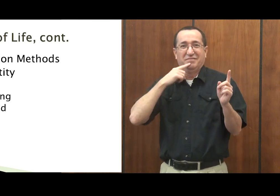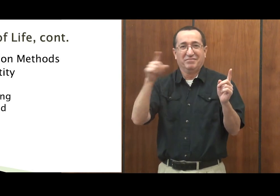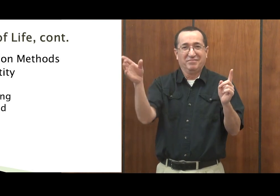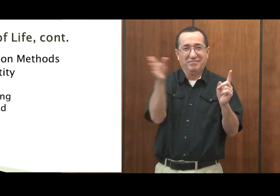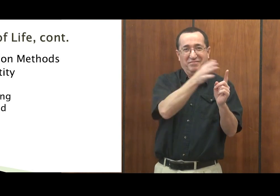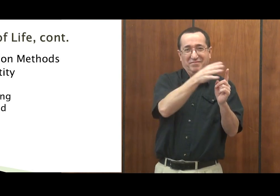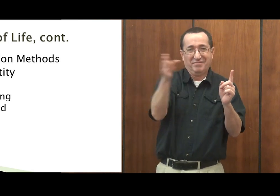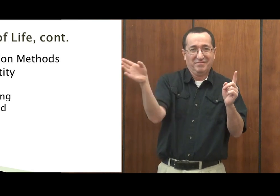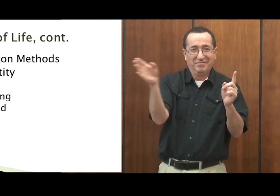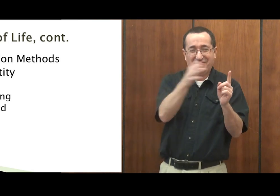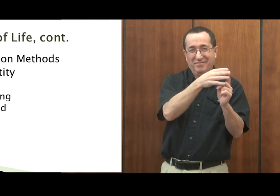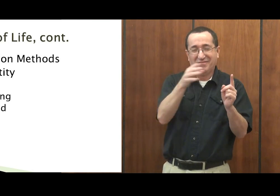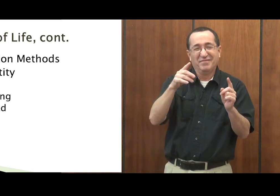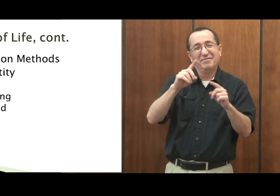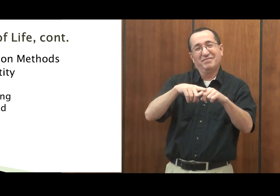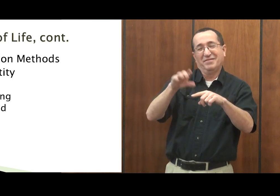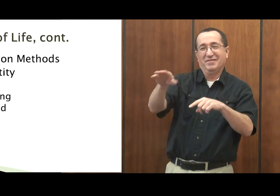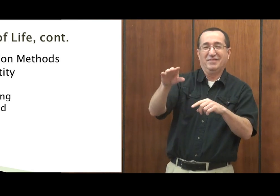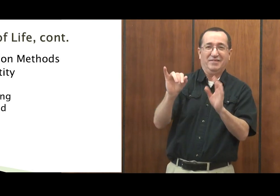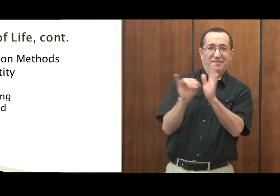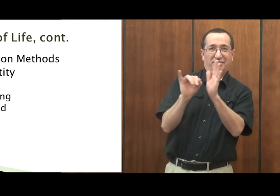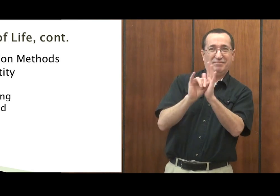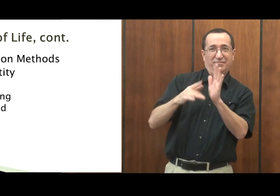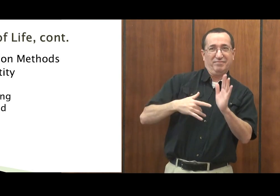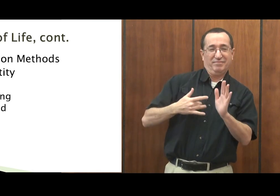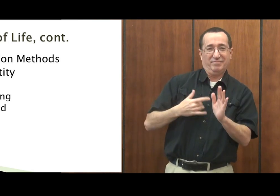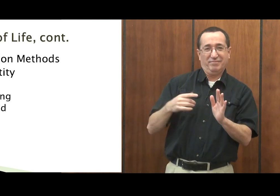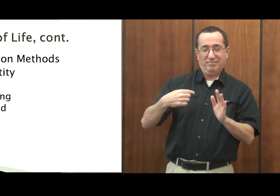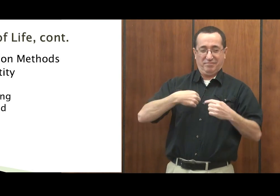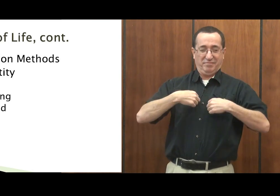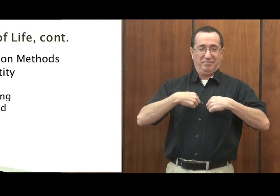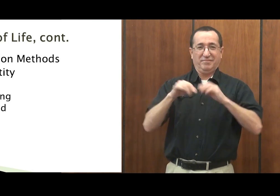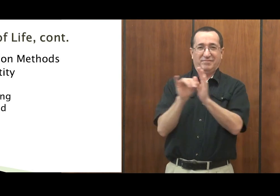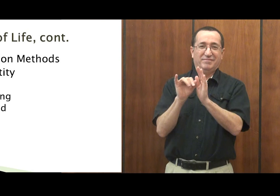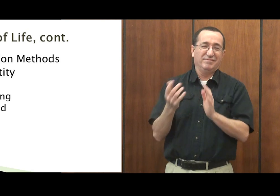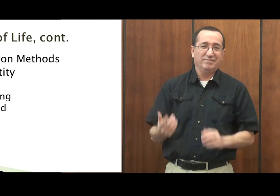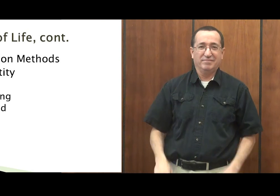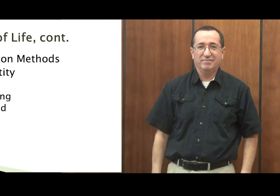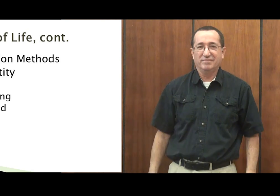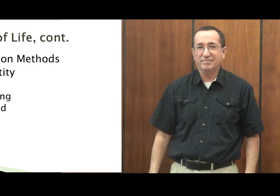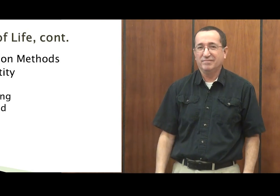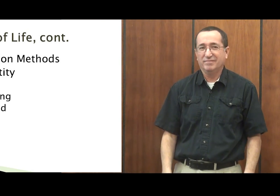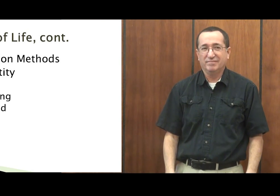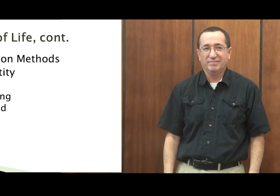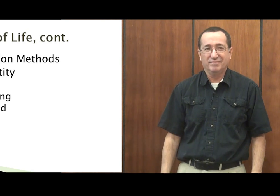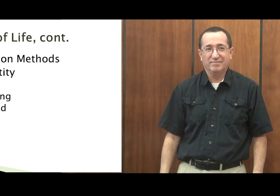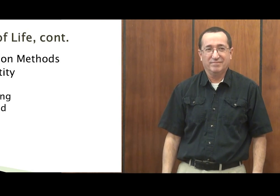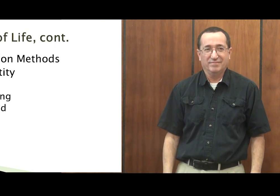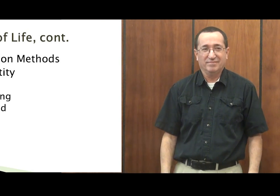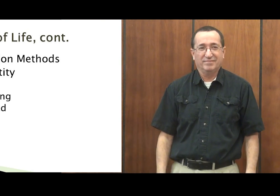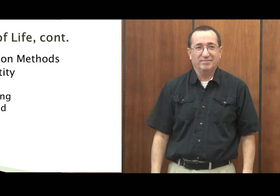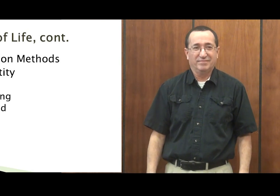Severe to moderate to profound. You can identify yourself in any of those spectrums.